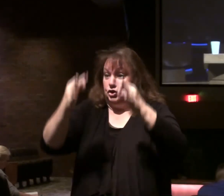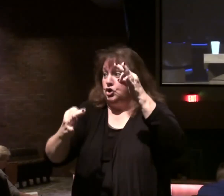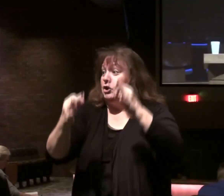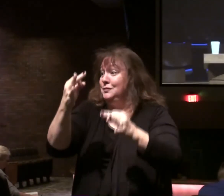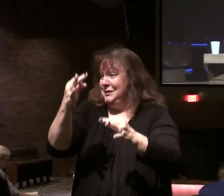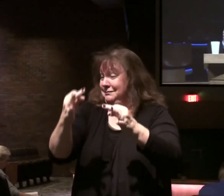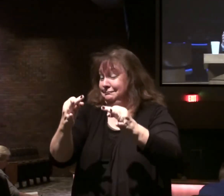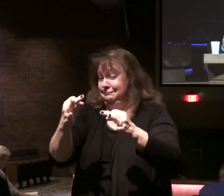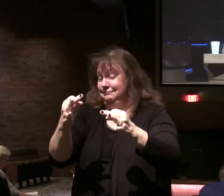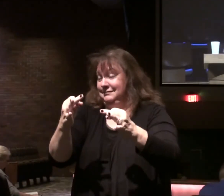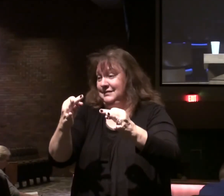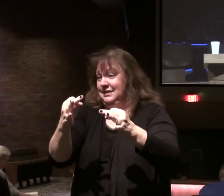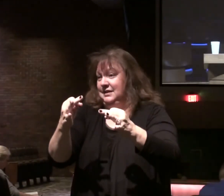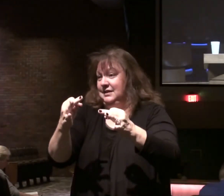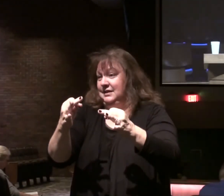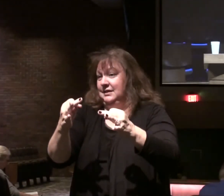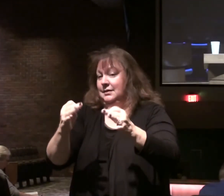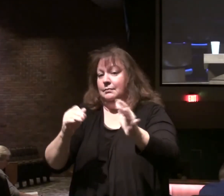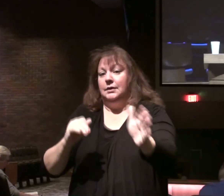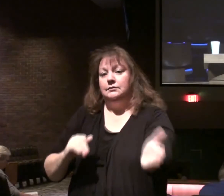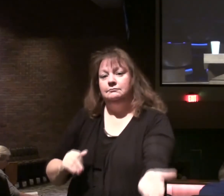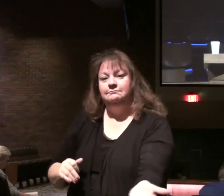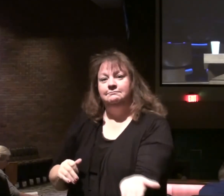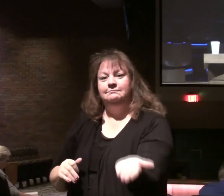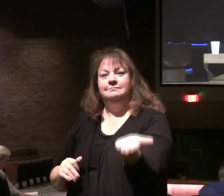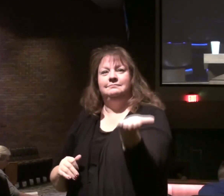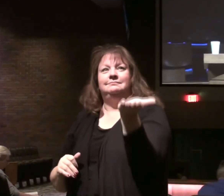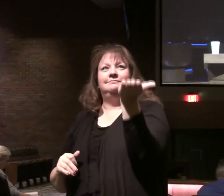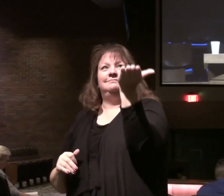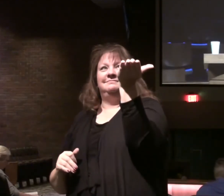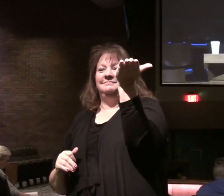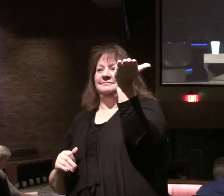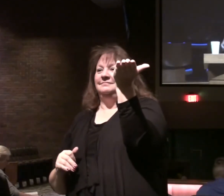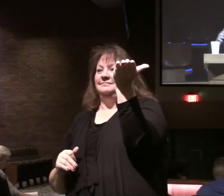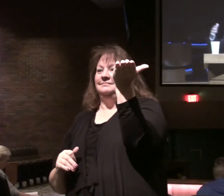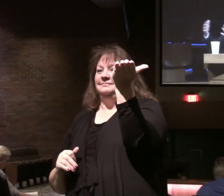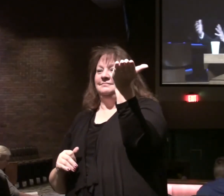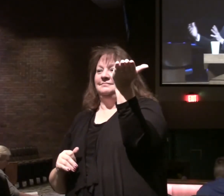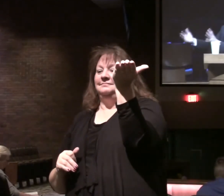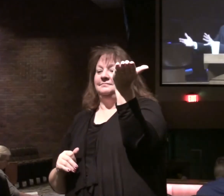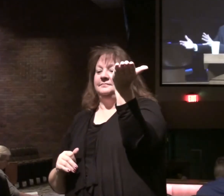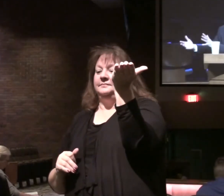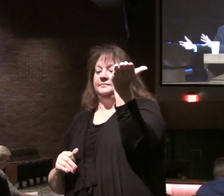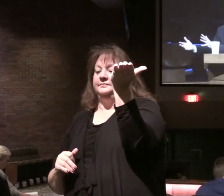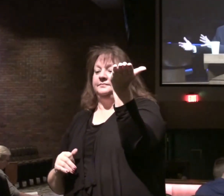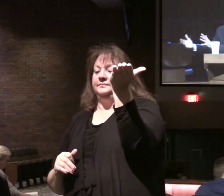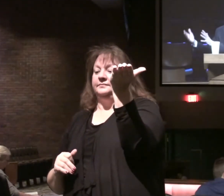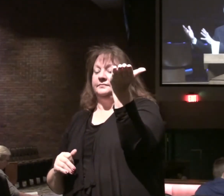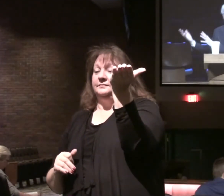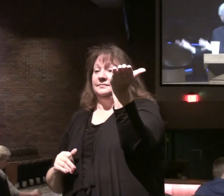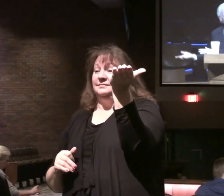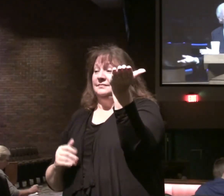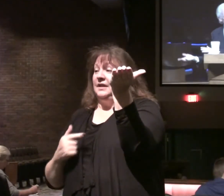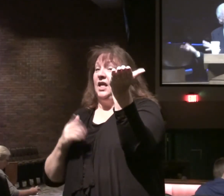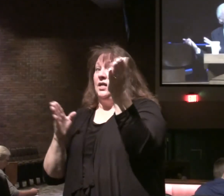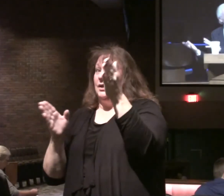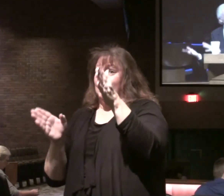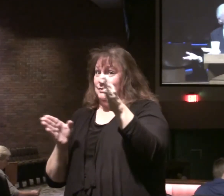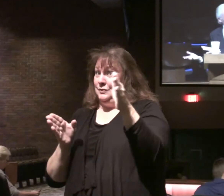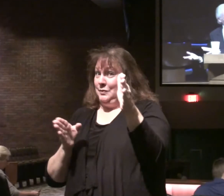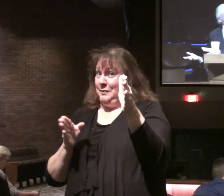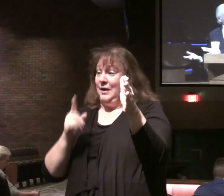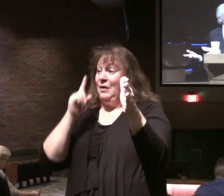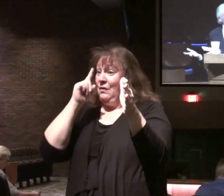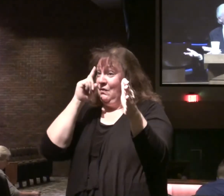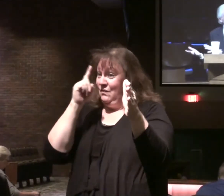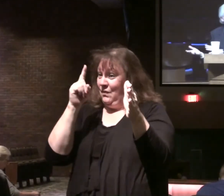But raised up. Two. Who. Talk about. And prepare for the